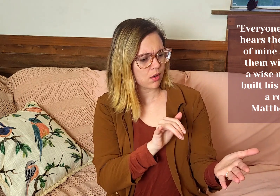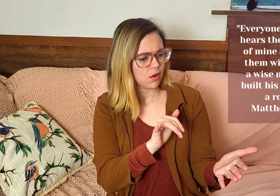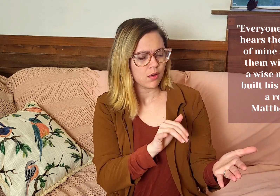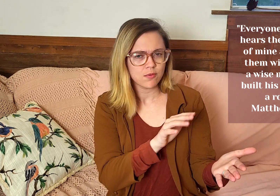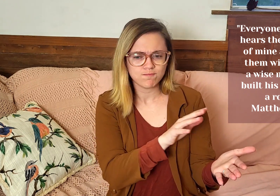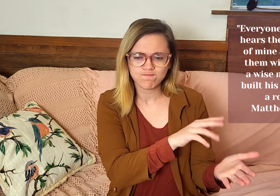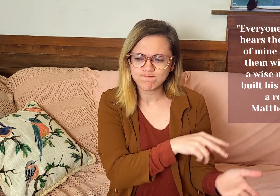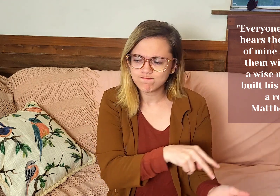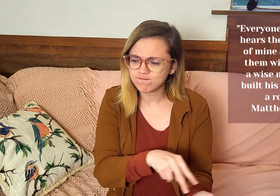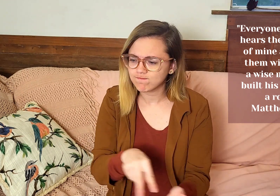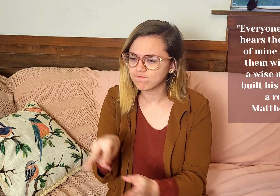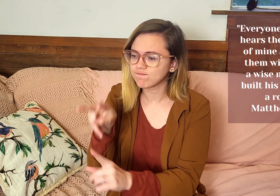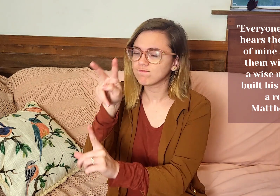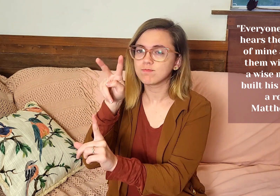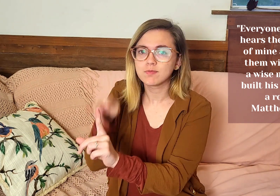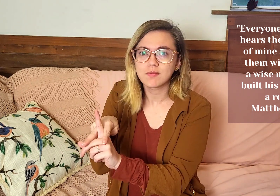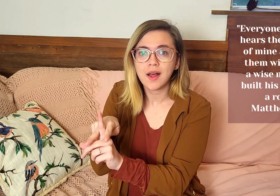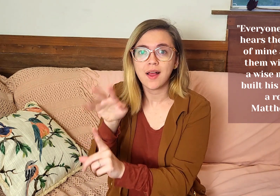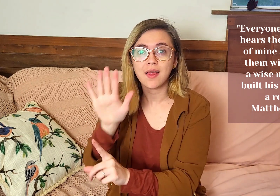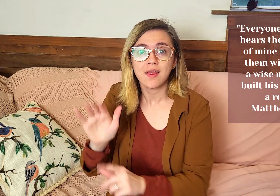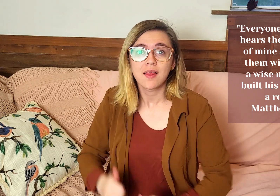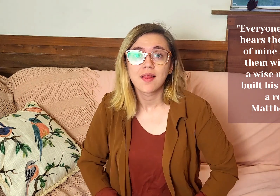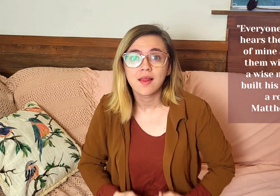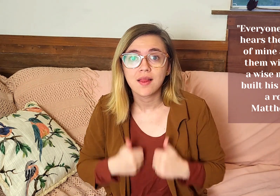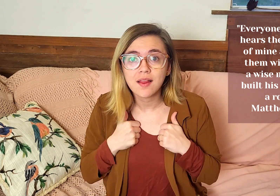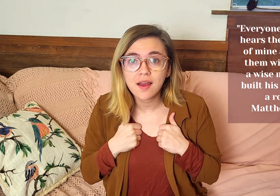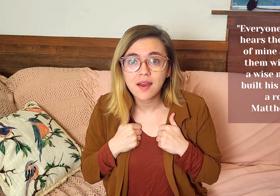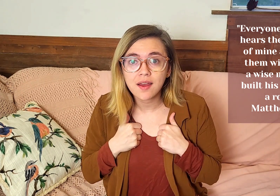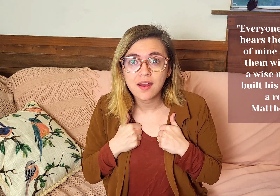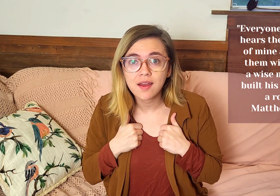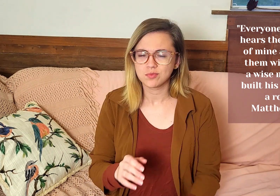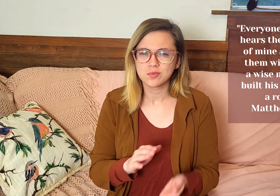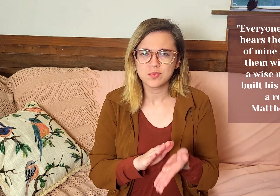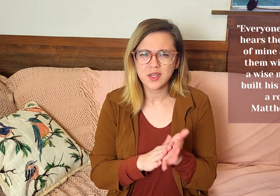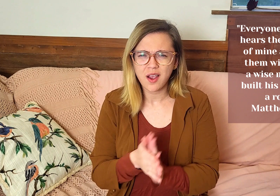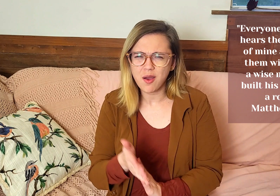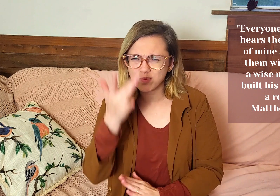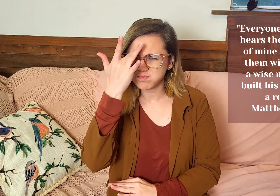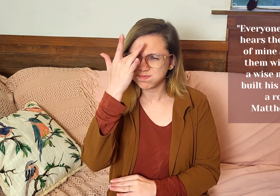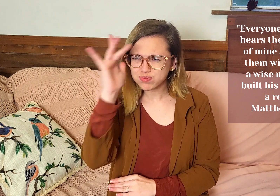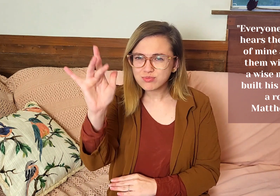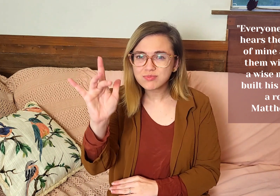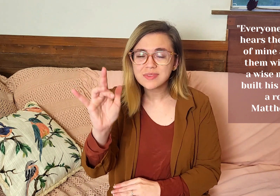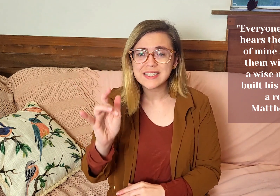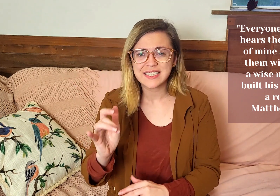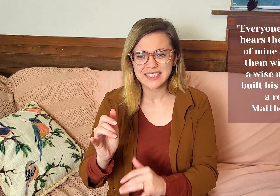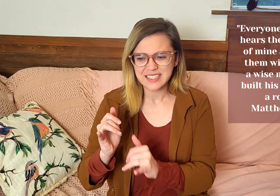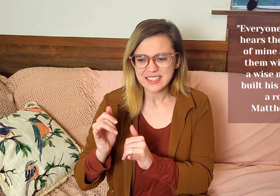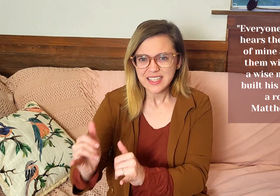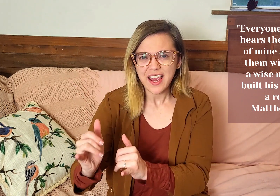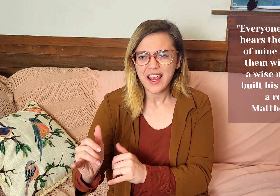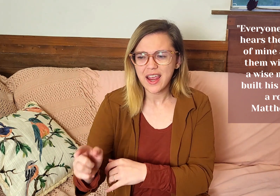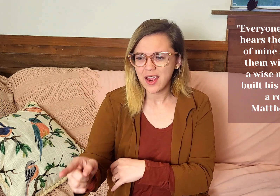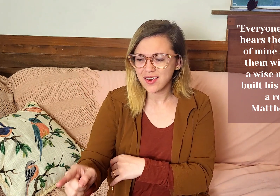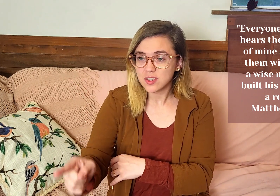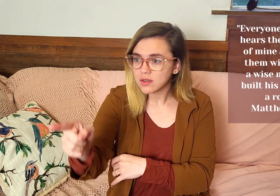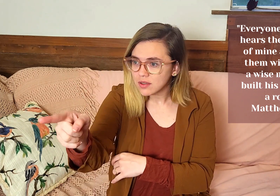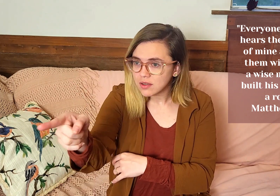words of mine and puts them into practice is like a wise man